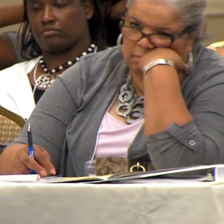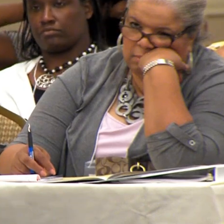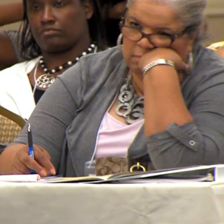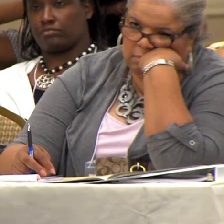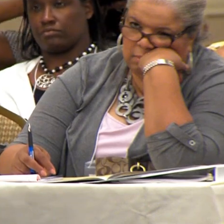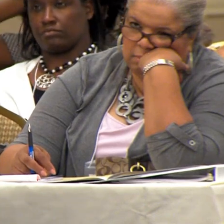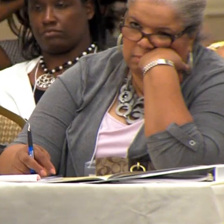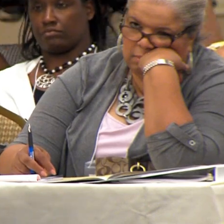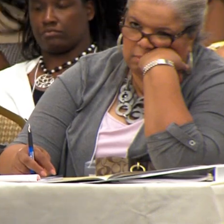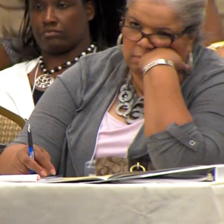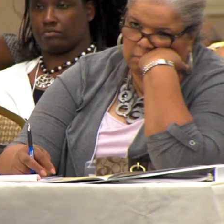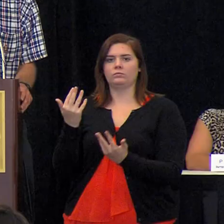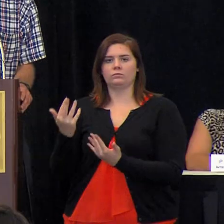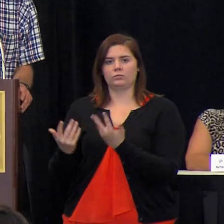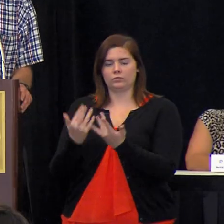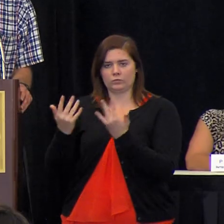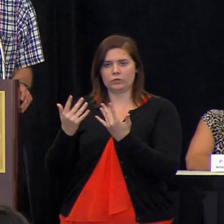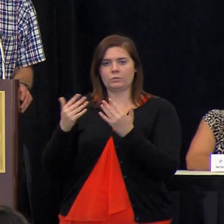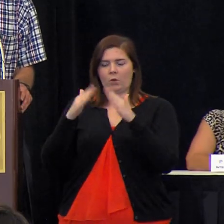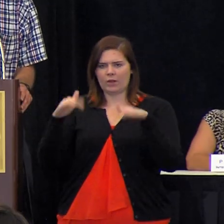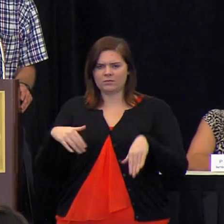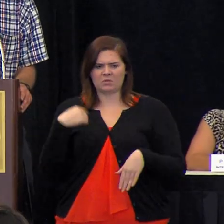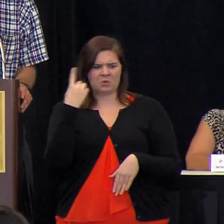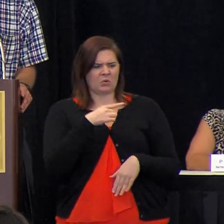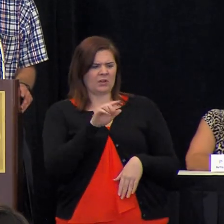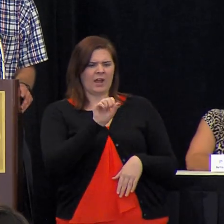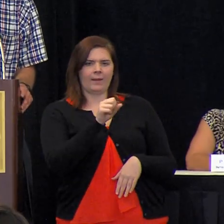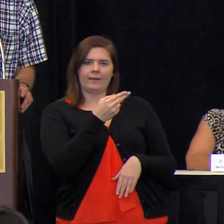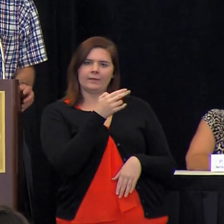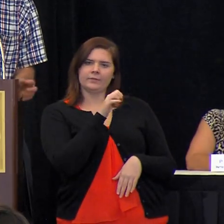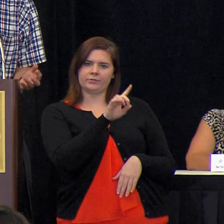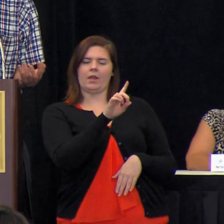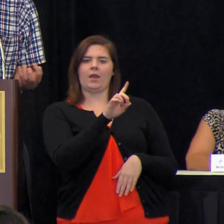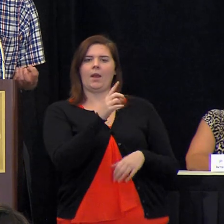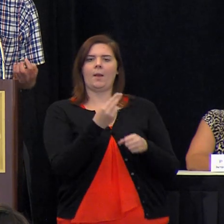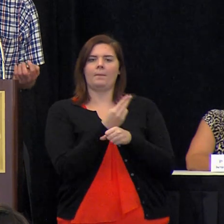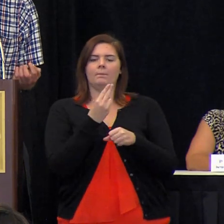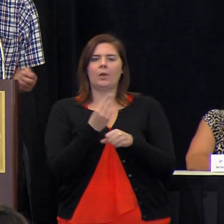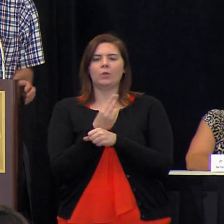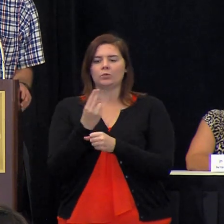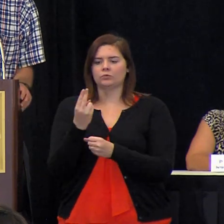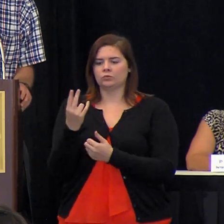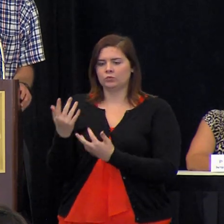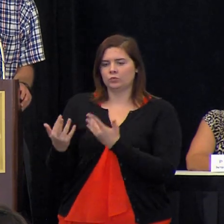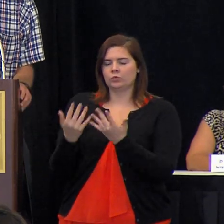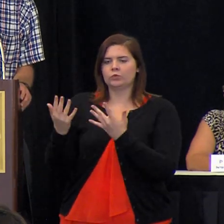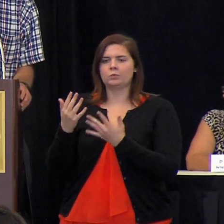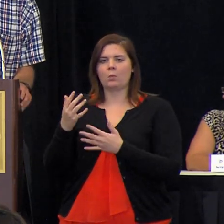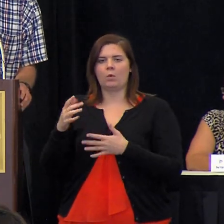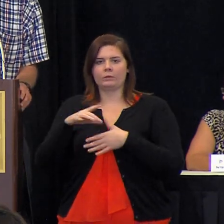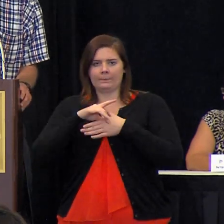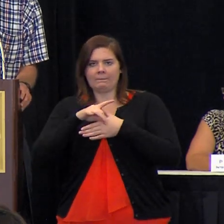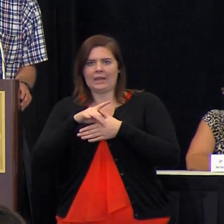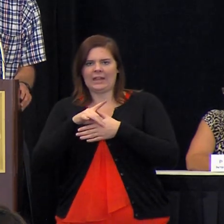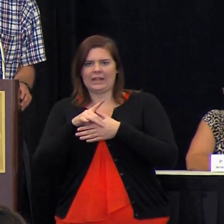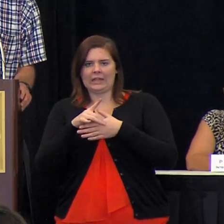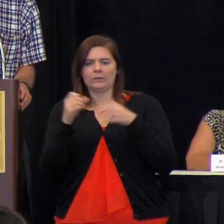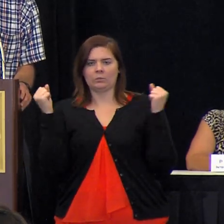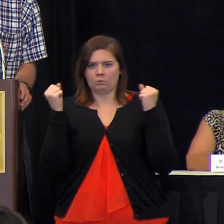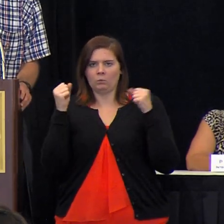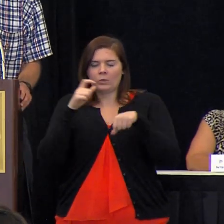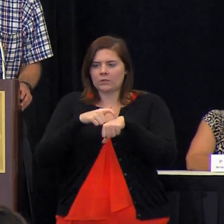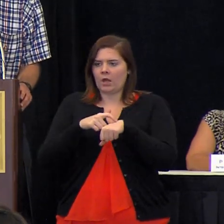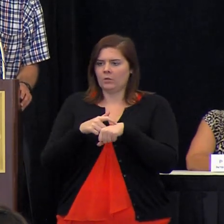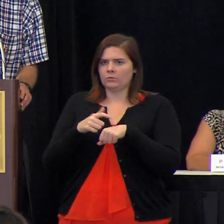houses and they looked like small sheds but they were used to to smoke meat through the winter time and some of the